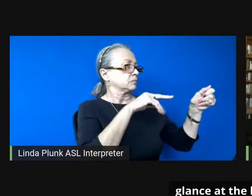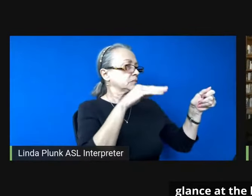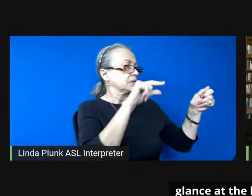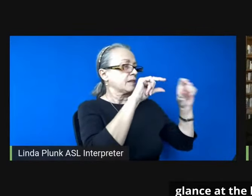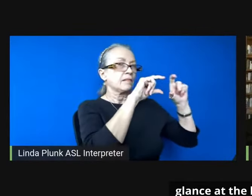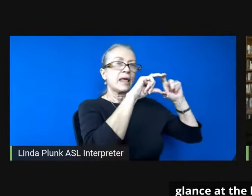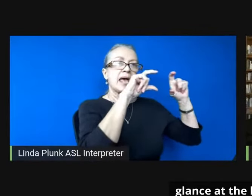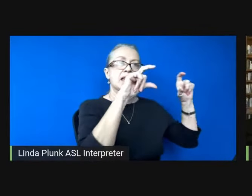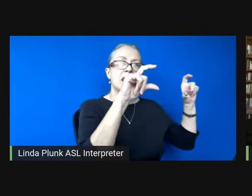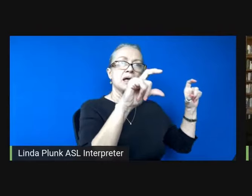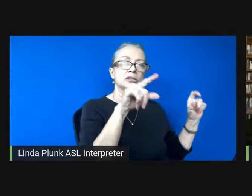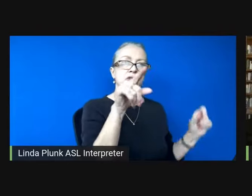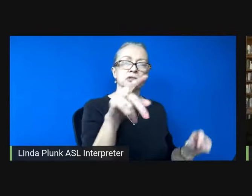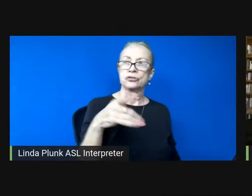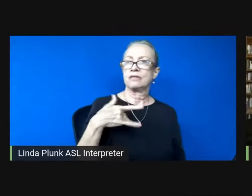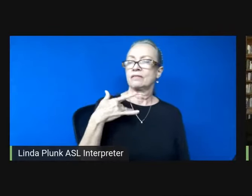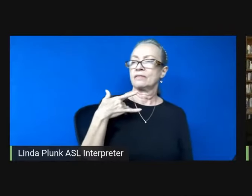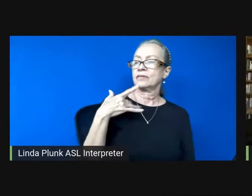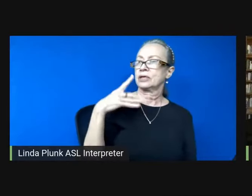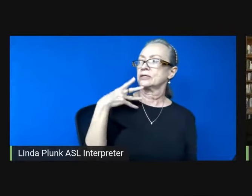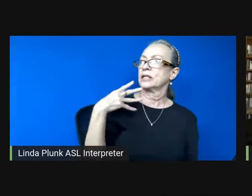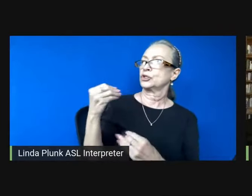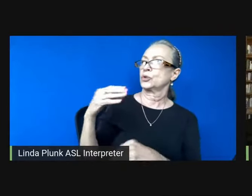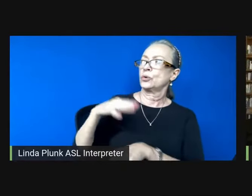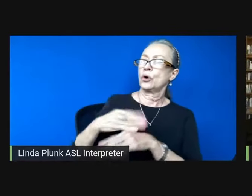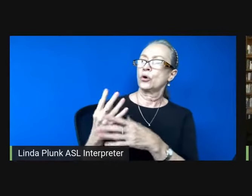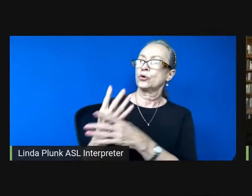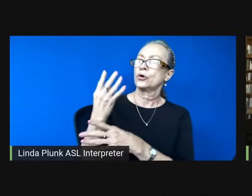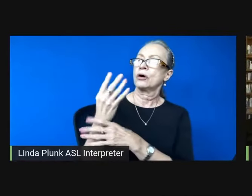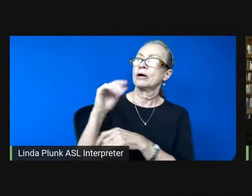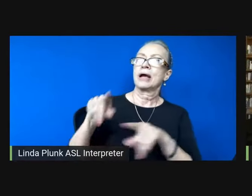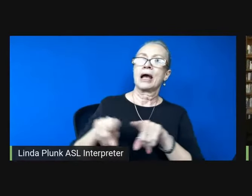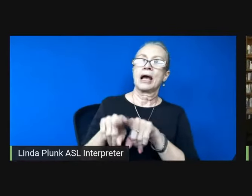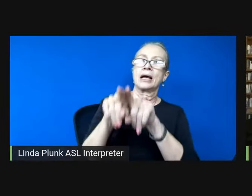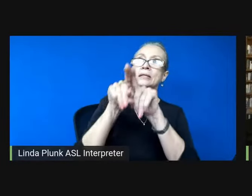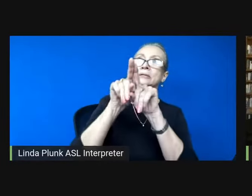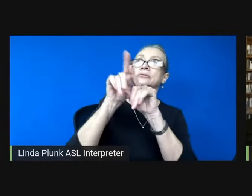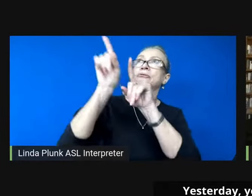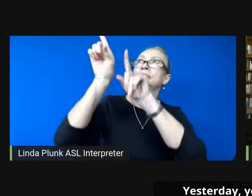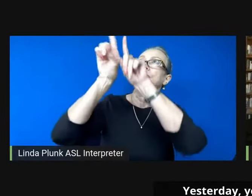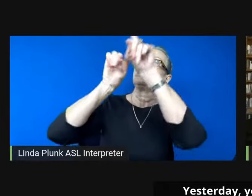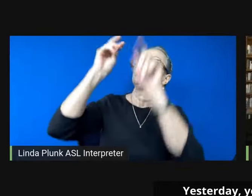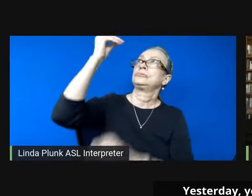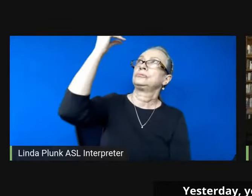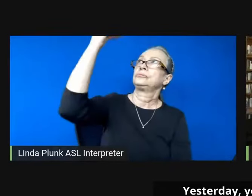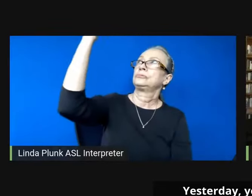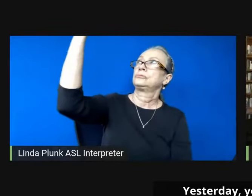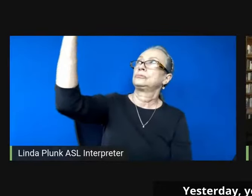the dew on grass as the gleam of fading stars Yesterday